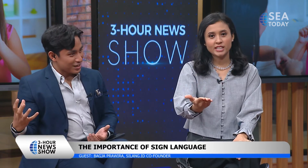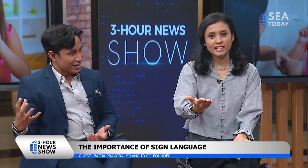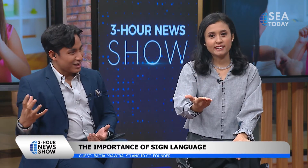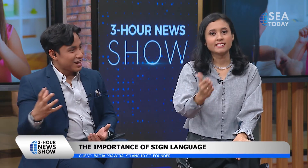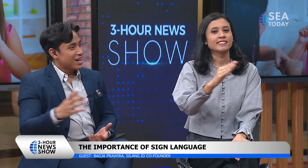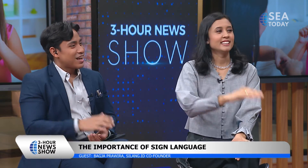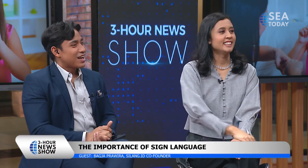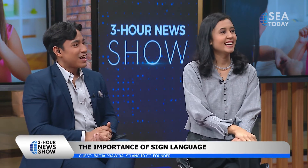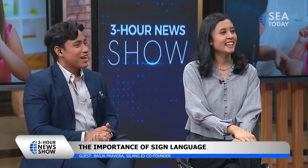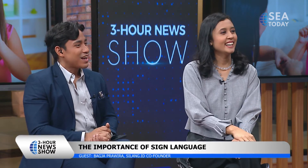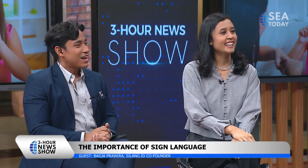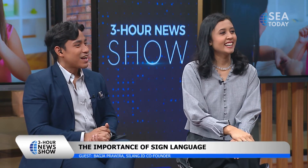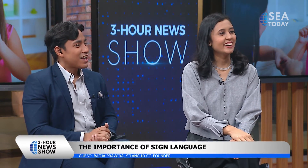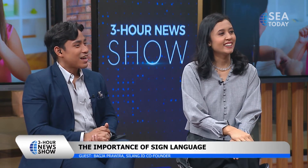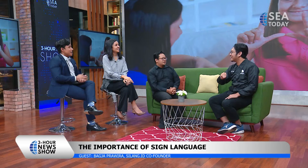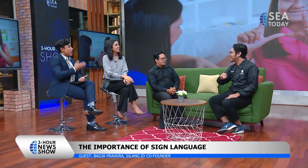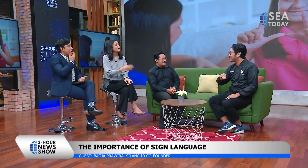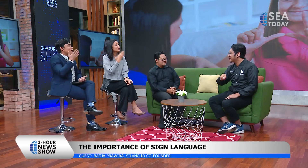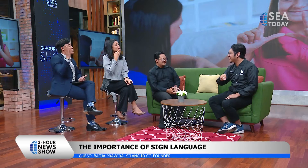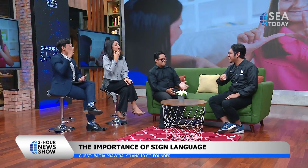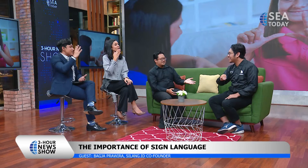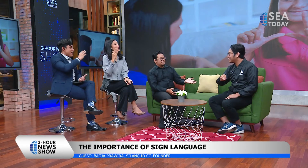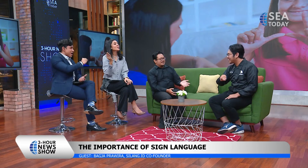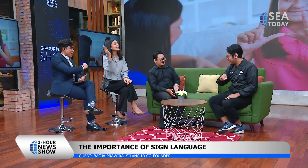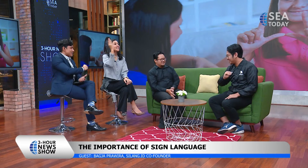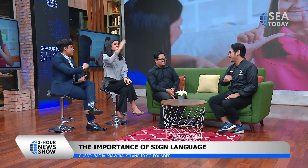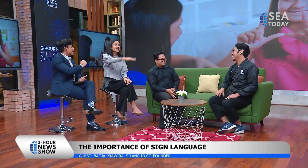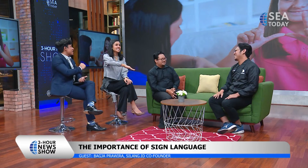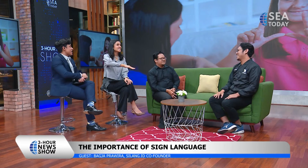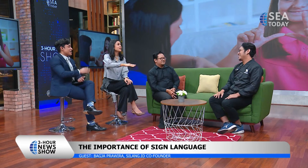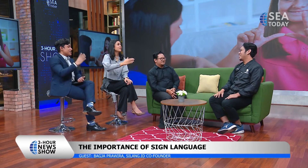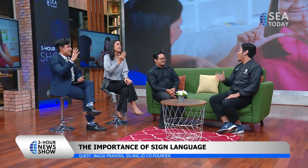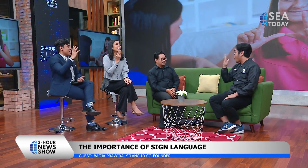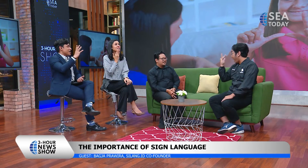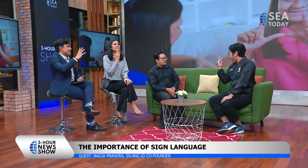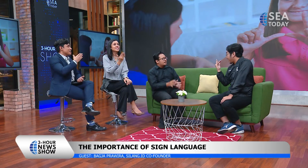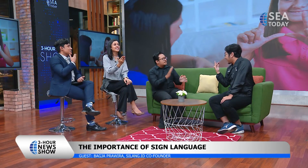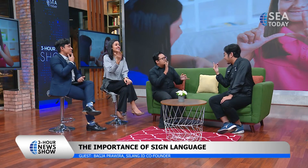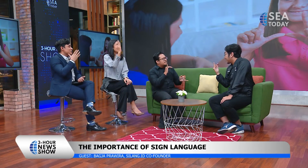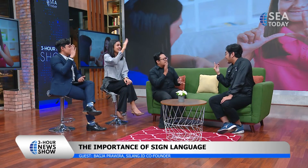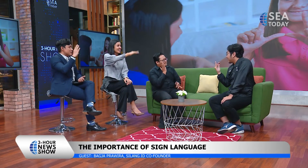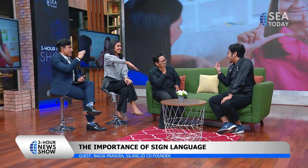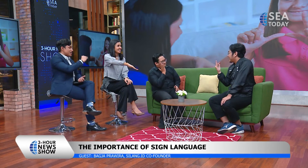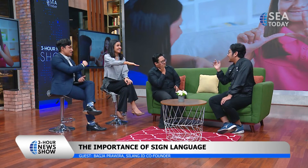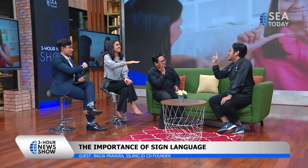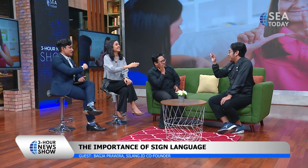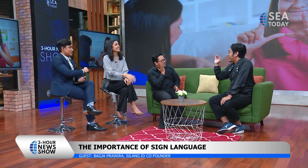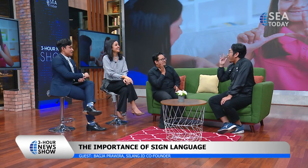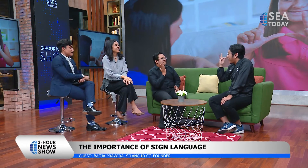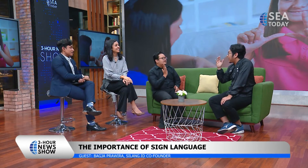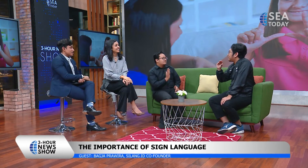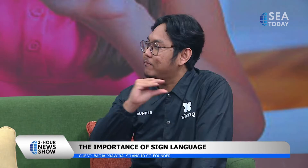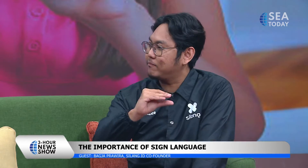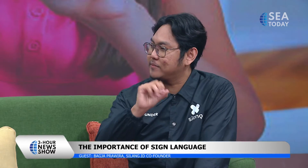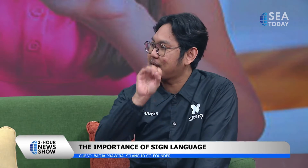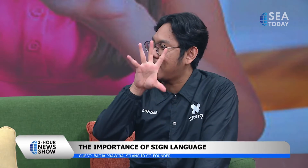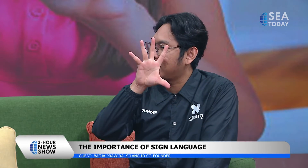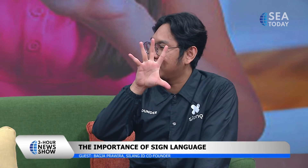oh it's the sun good night good night okay because why because